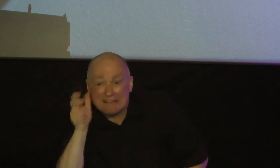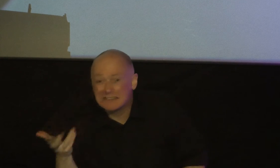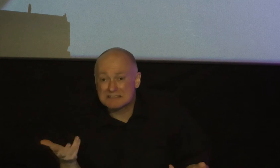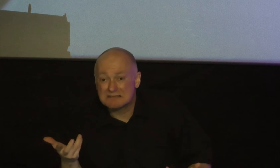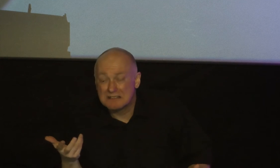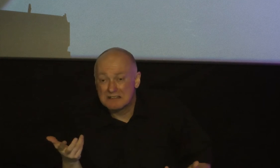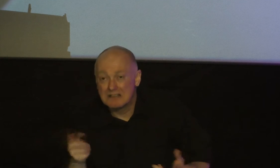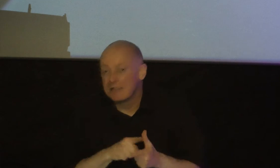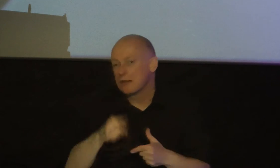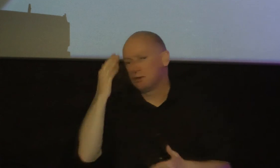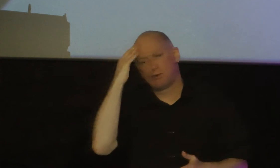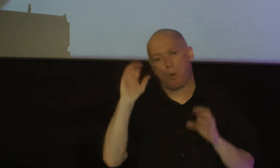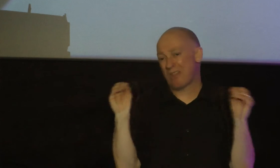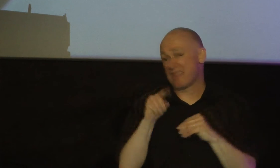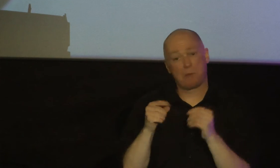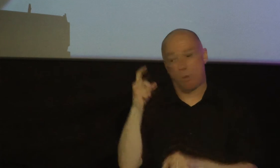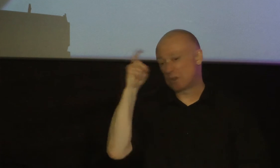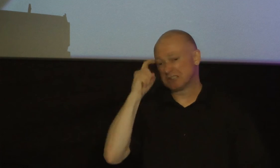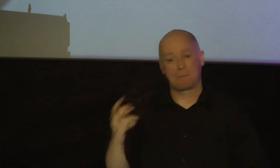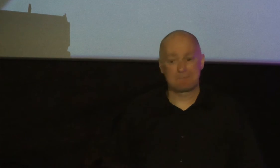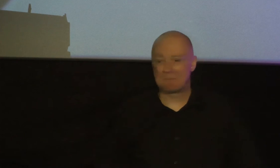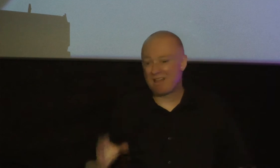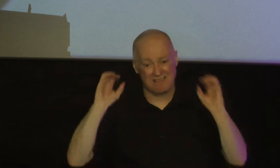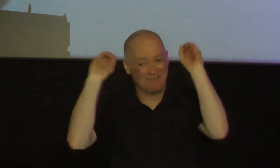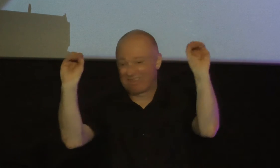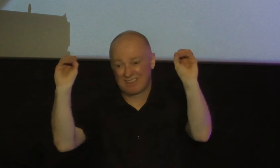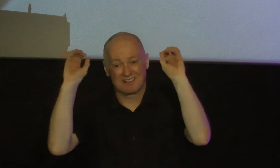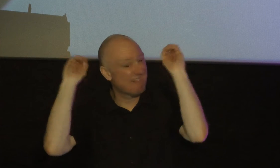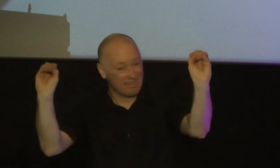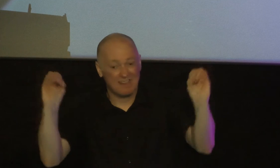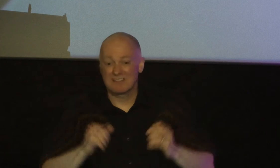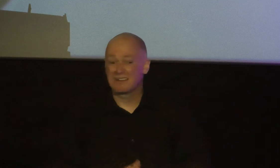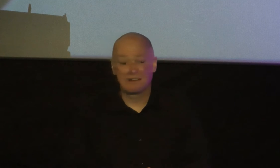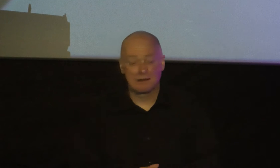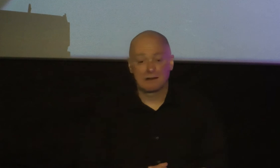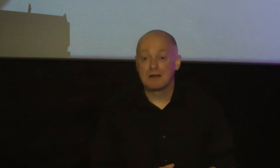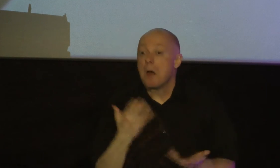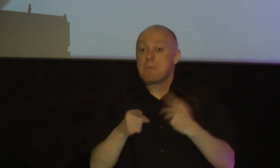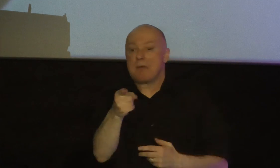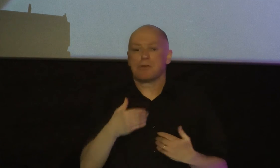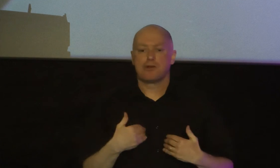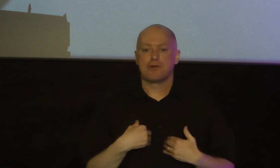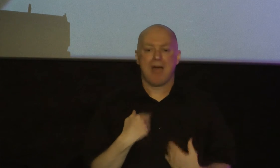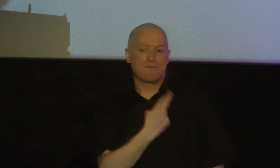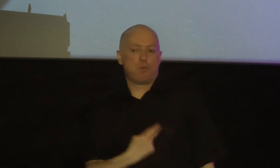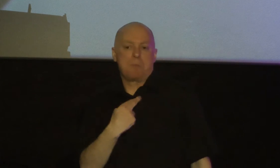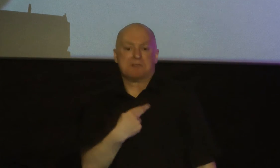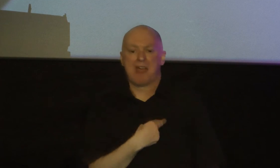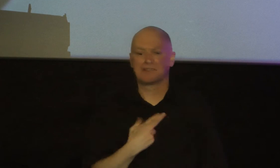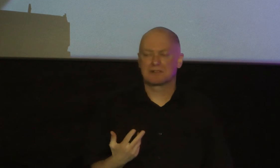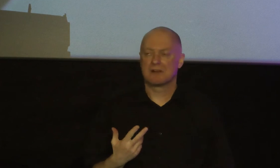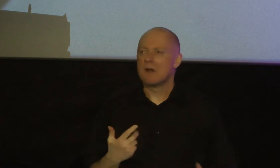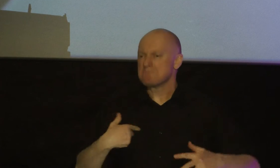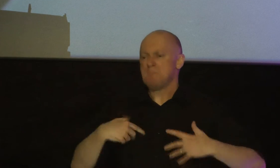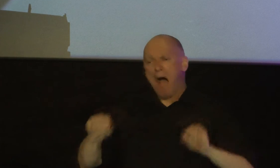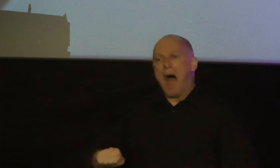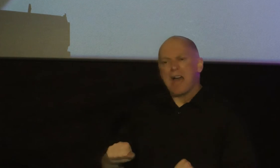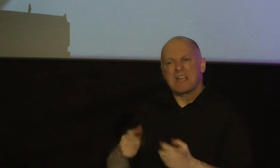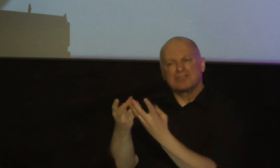speak you know nothing about wisdom nothing you may have a reputation for being a problem solver, resourceful